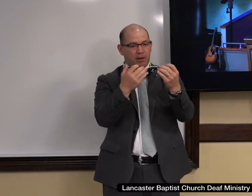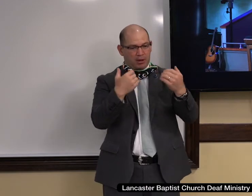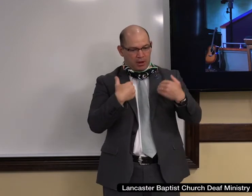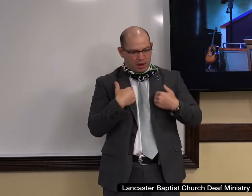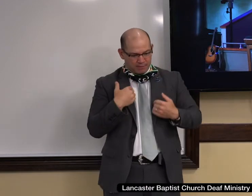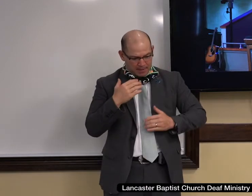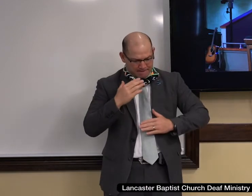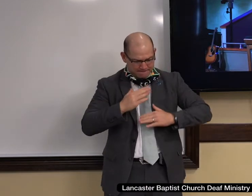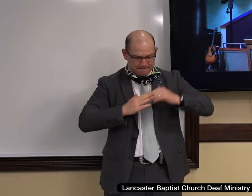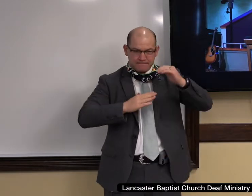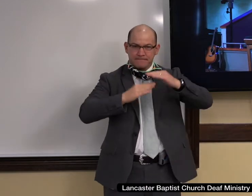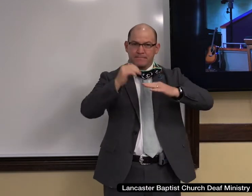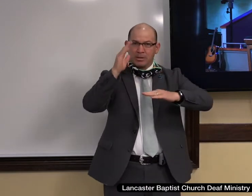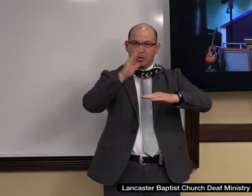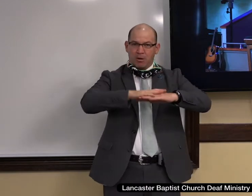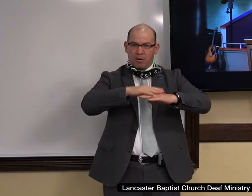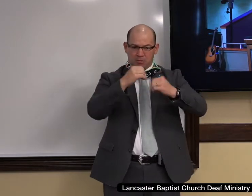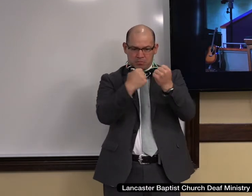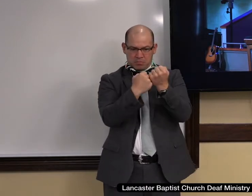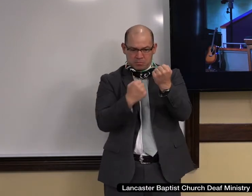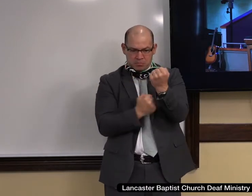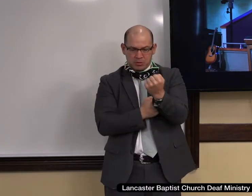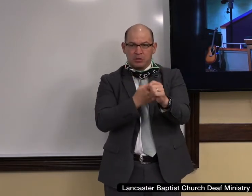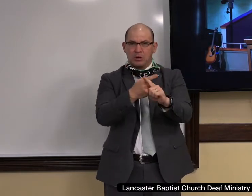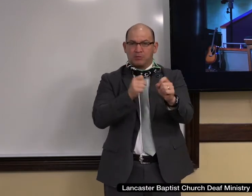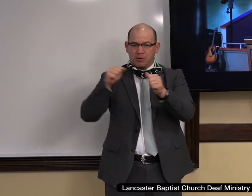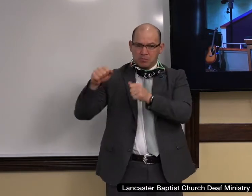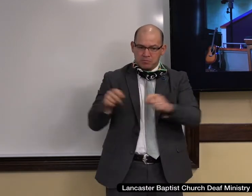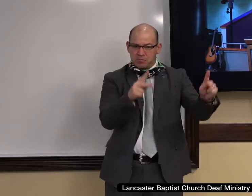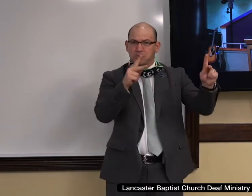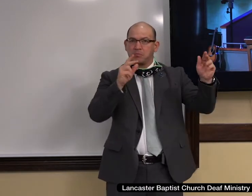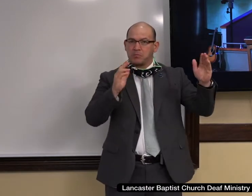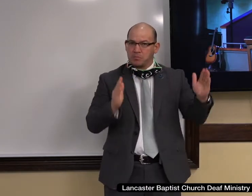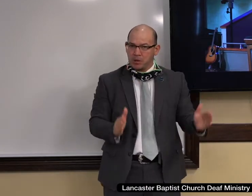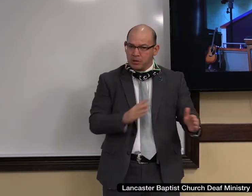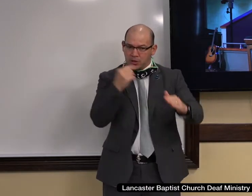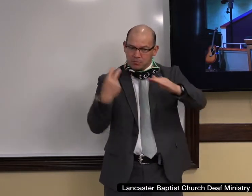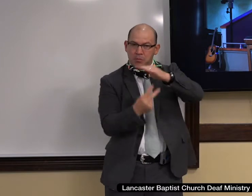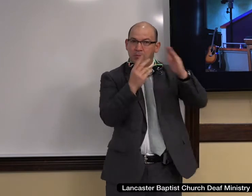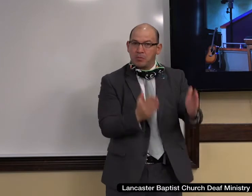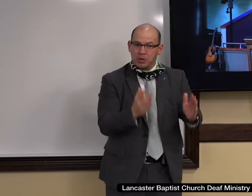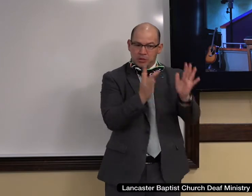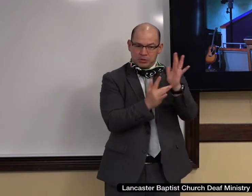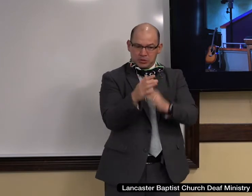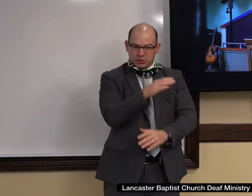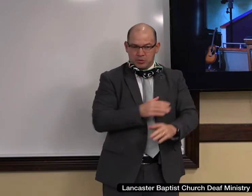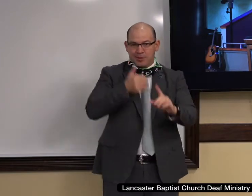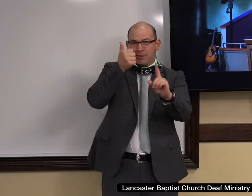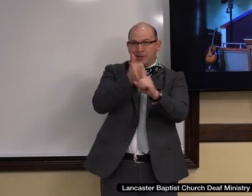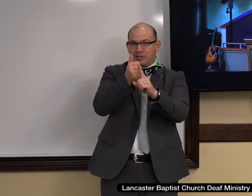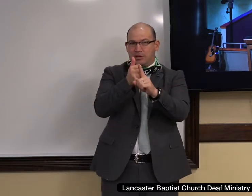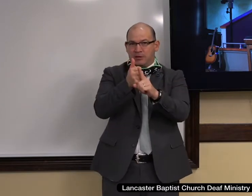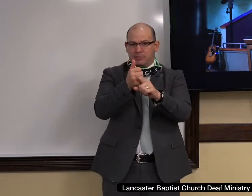apostles and prophets Jesus Christ himself being the chief cornerstone